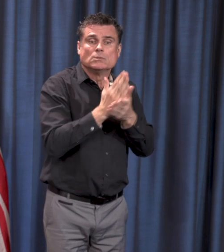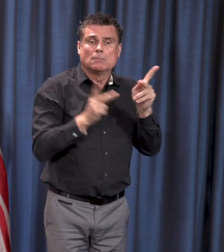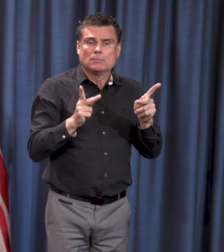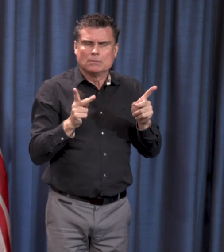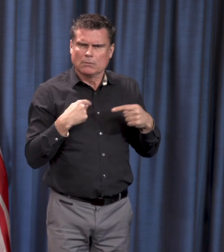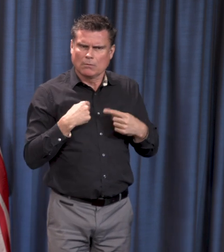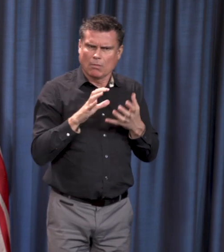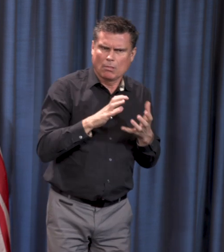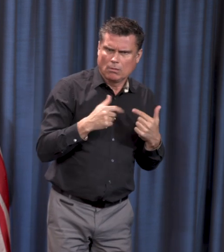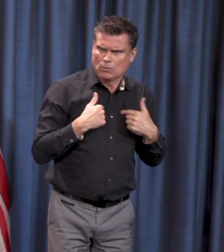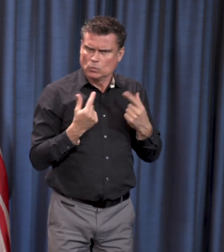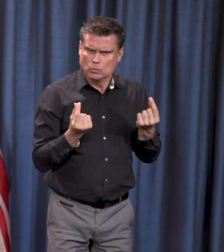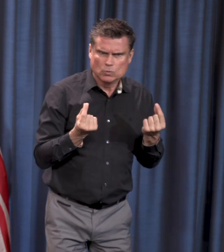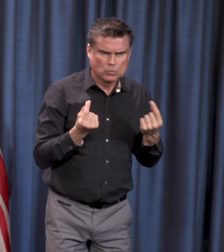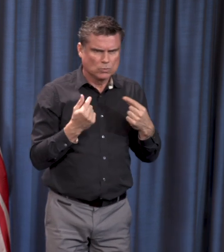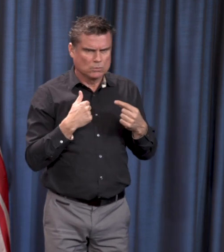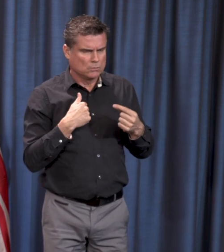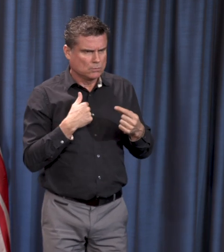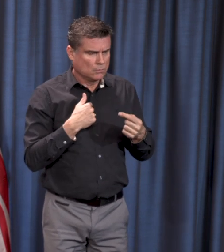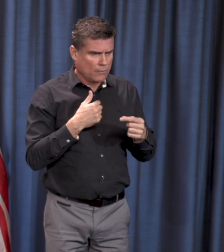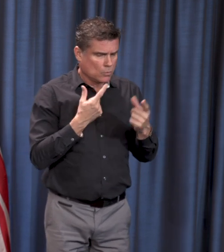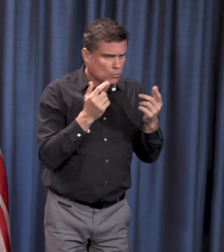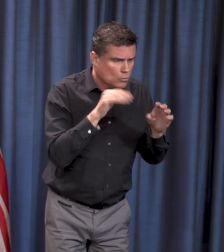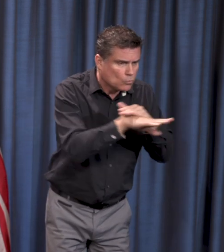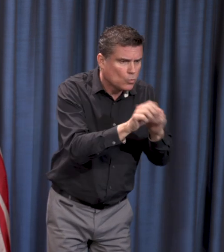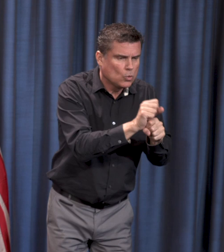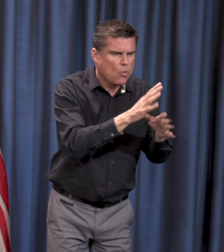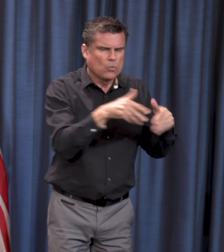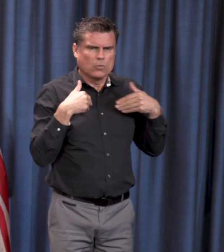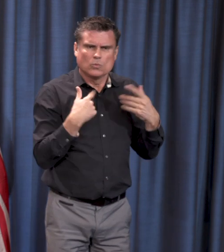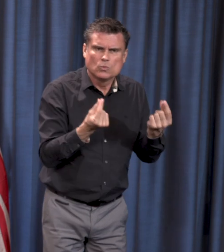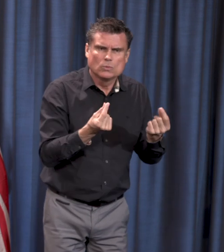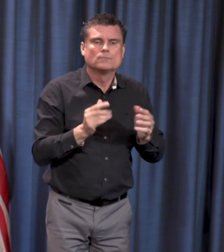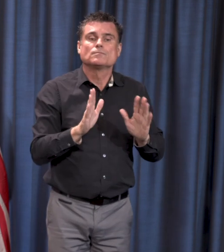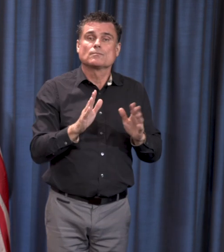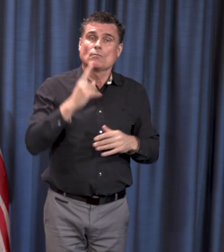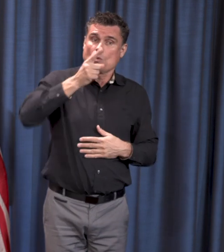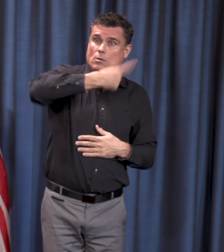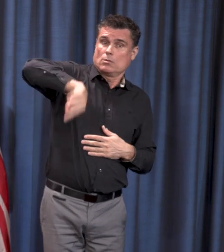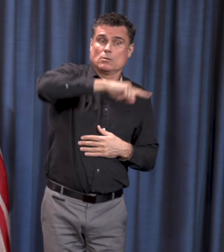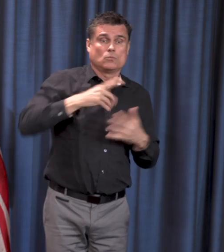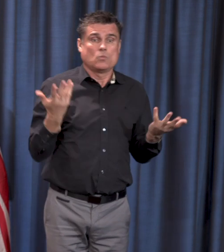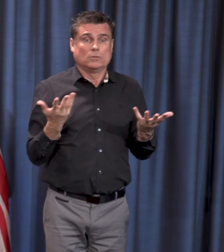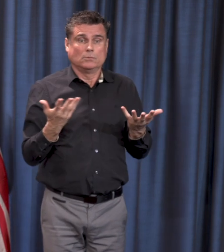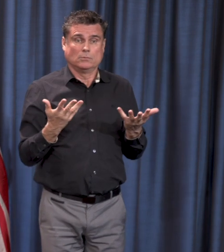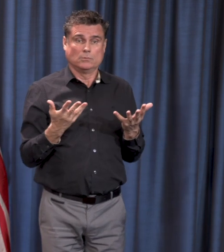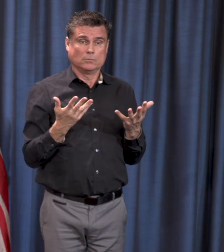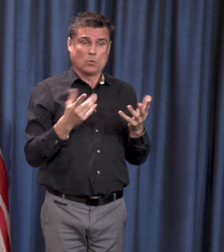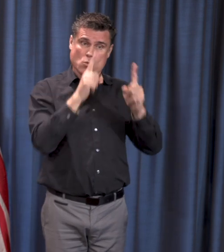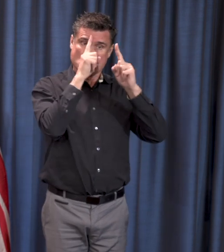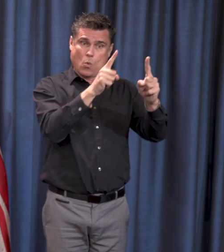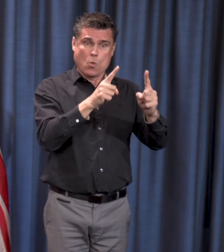important for us that all of us can manage this only by making sure that we have essential services going.